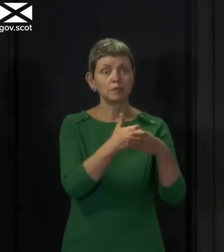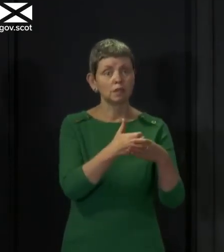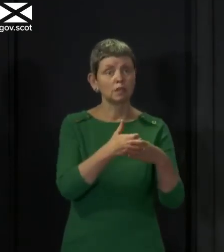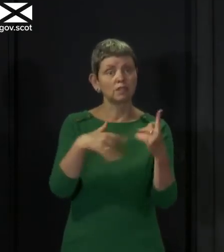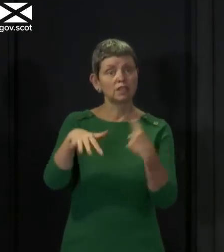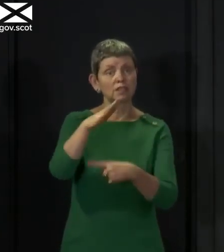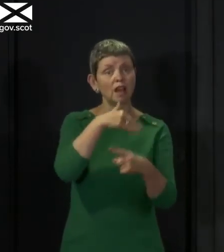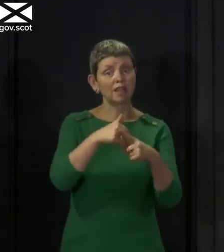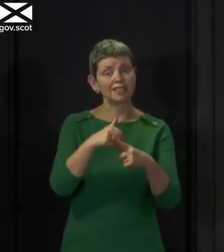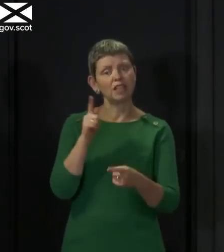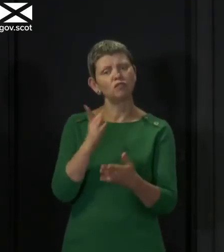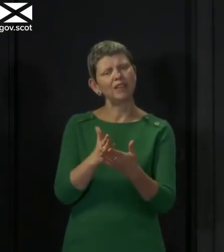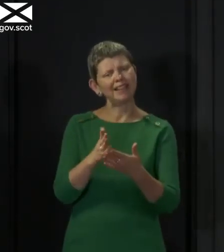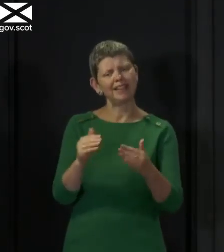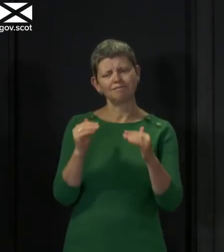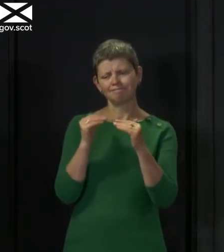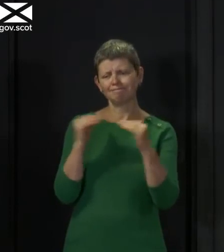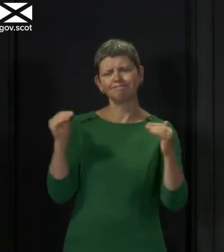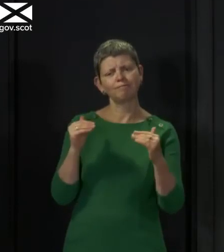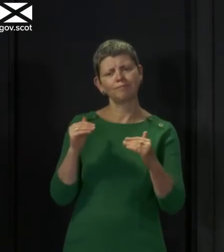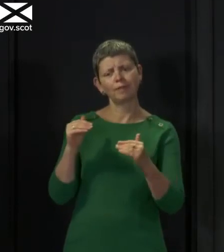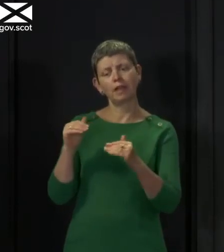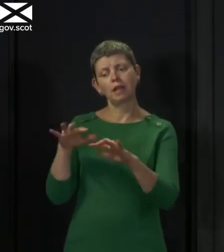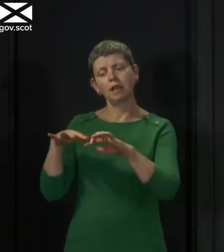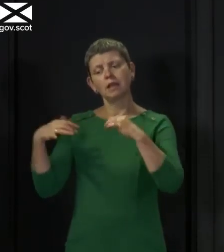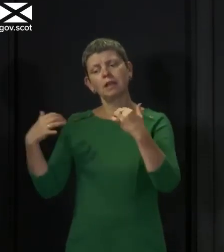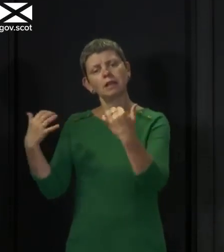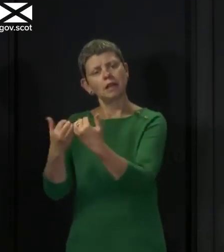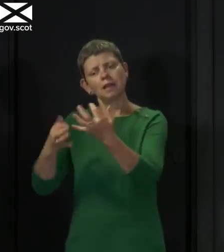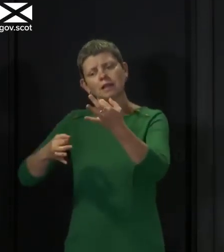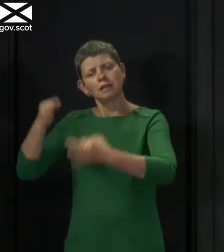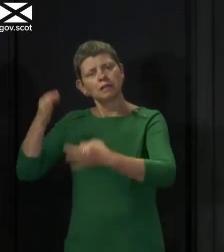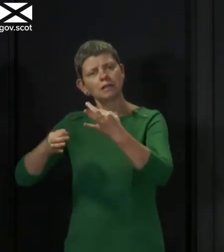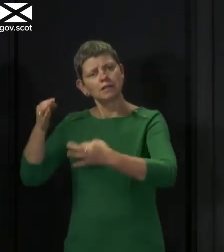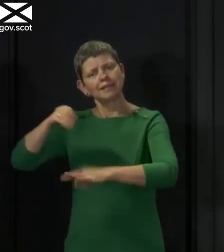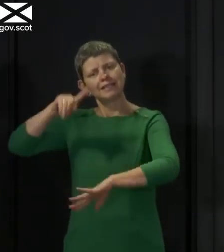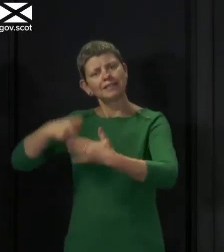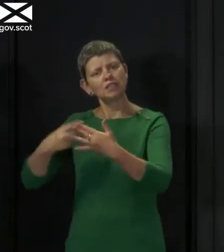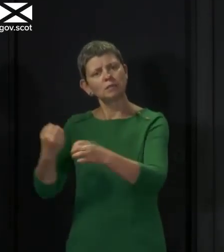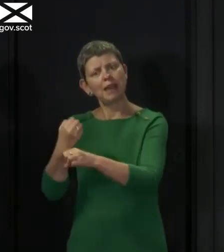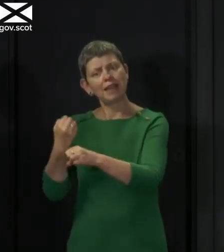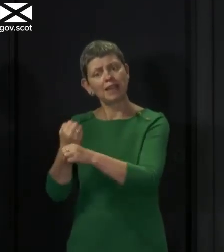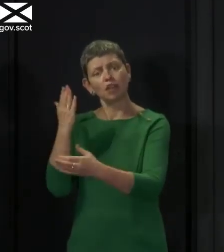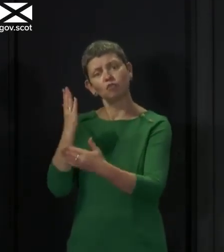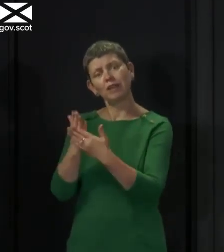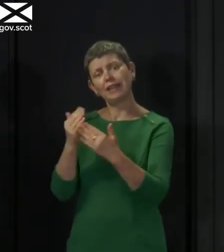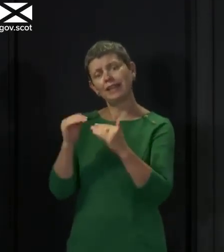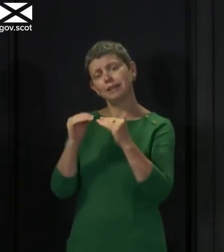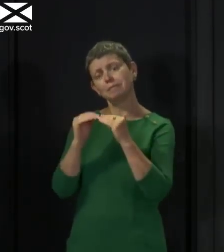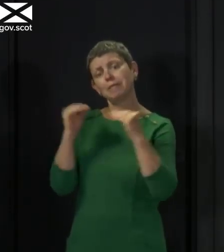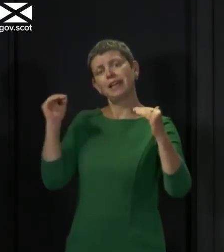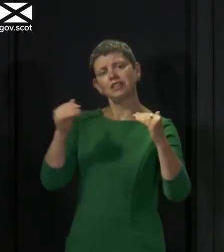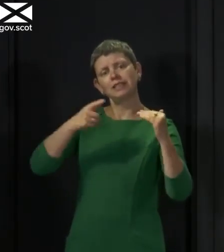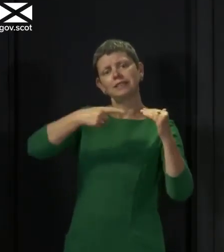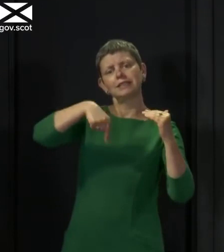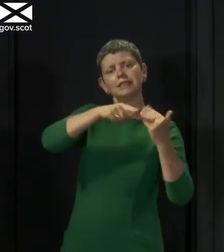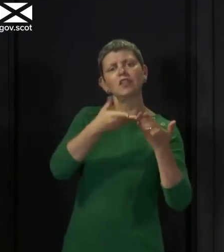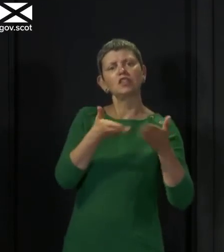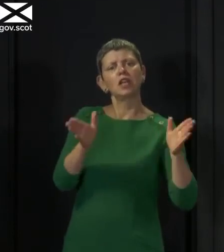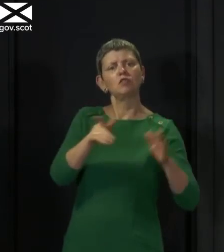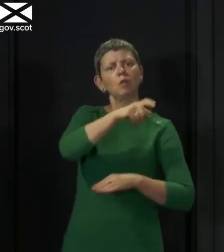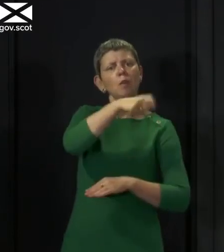representation in the areas where decisions are made, then our societies are in danger of never